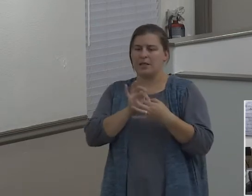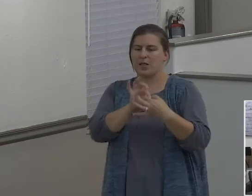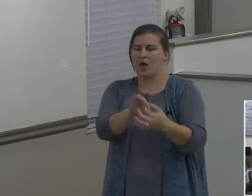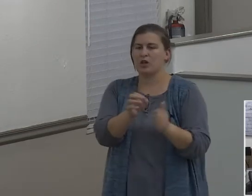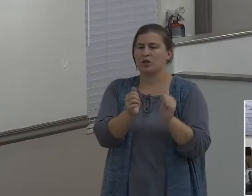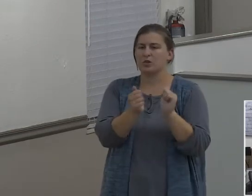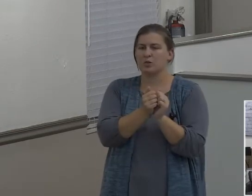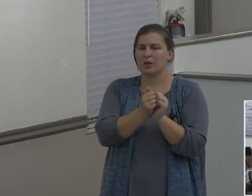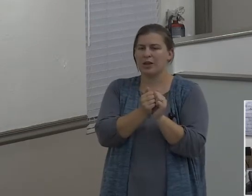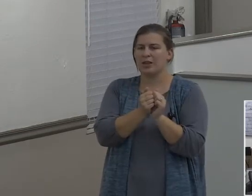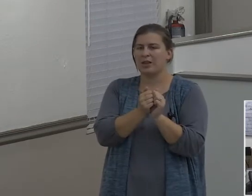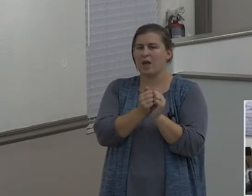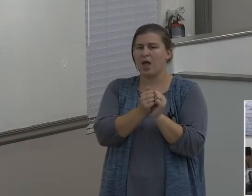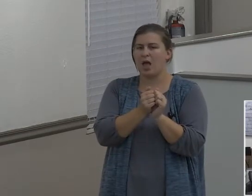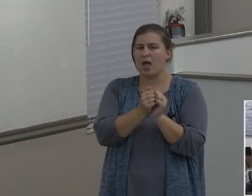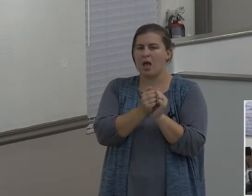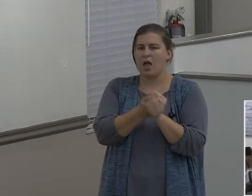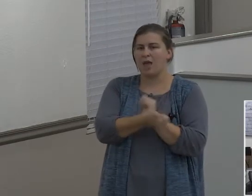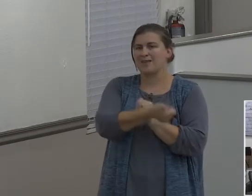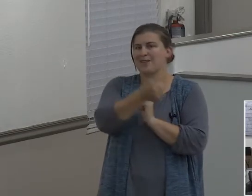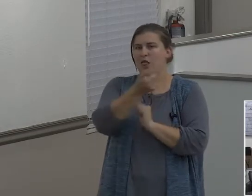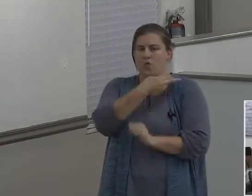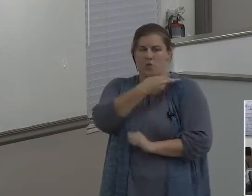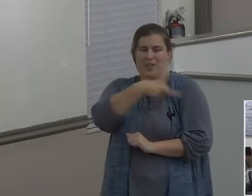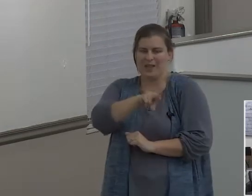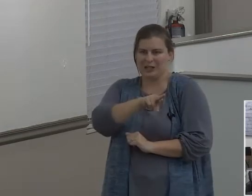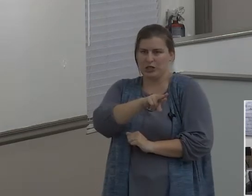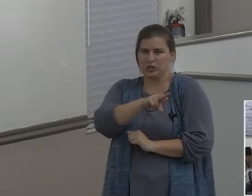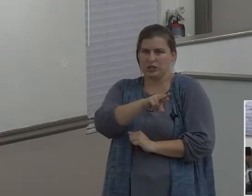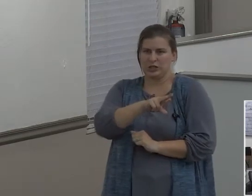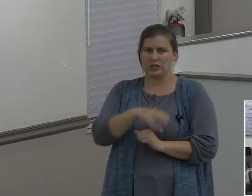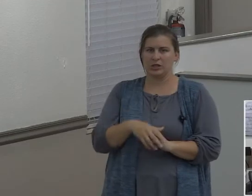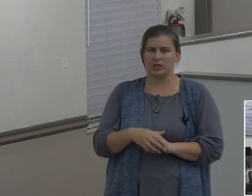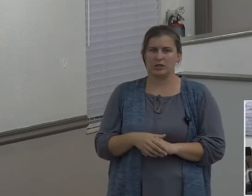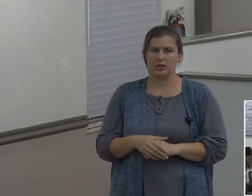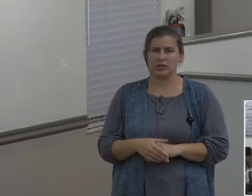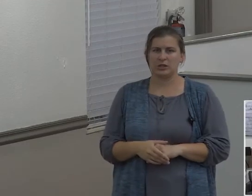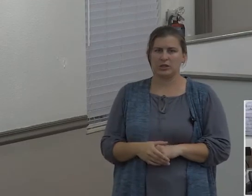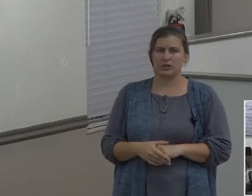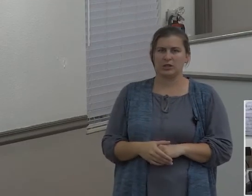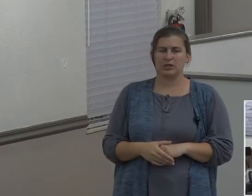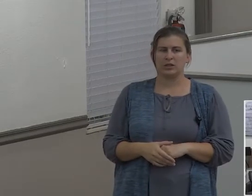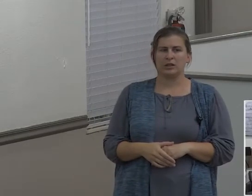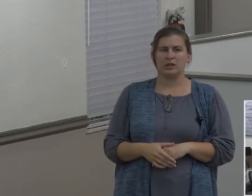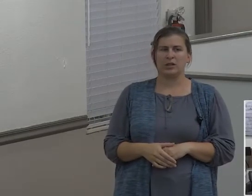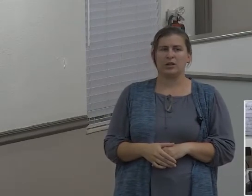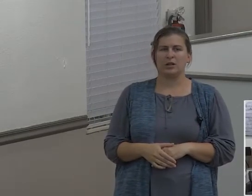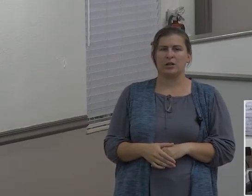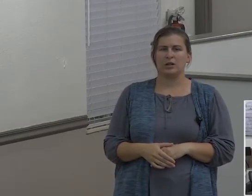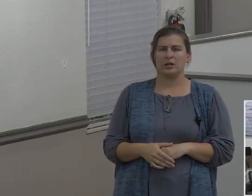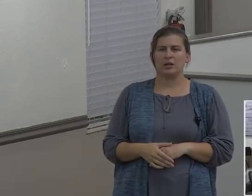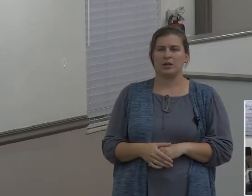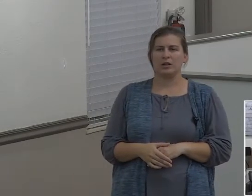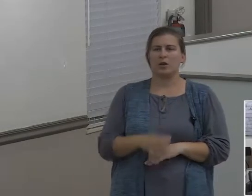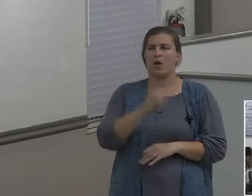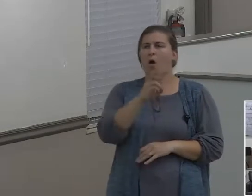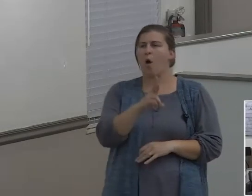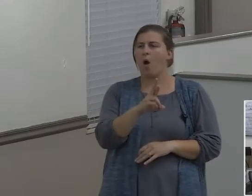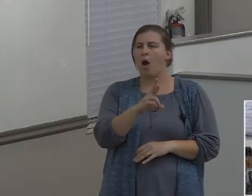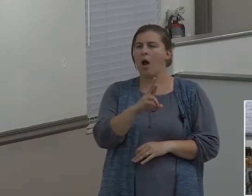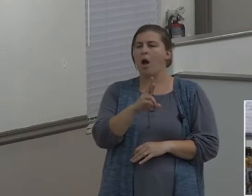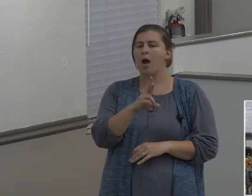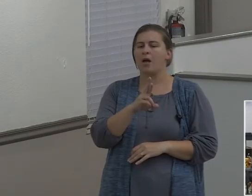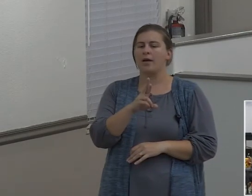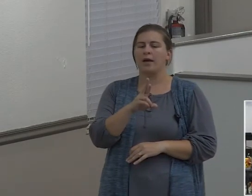pyramid scheme things, you know. And they were just there to find more customers or find more people to work